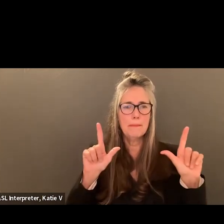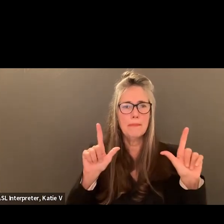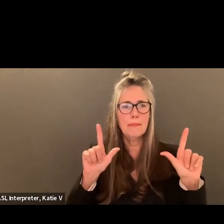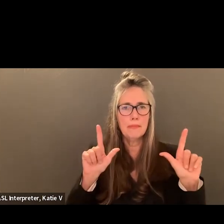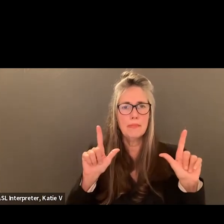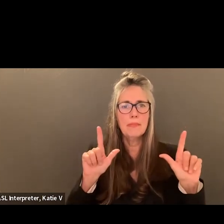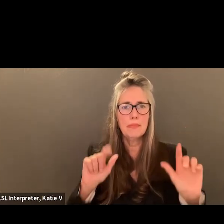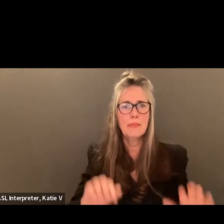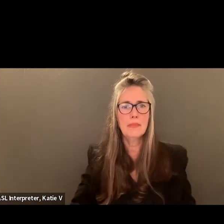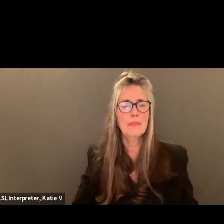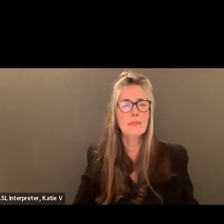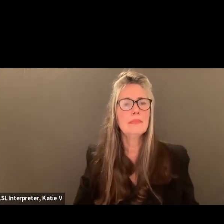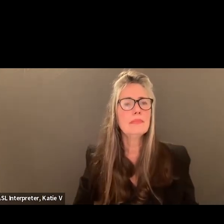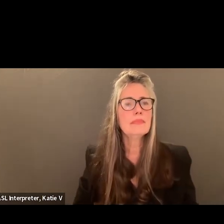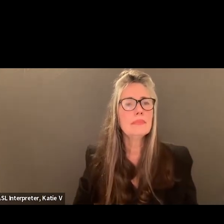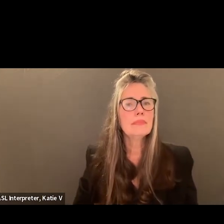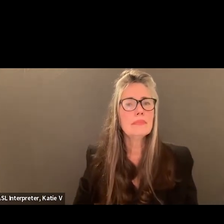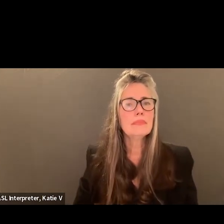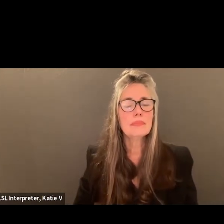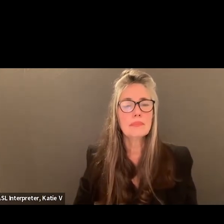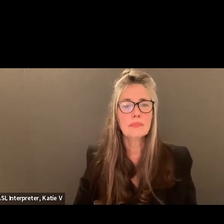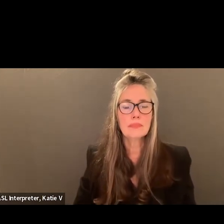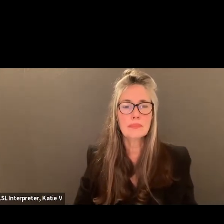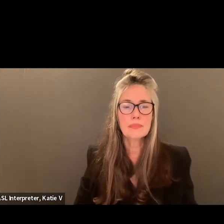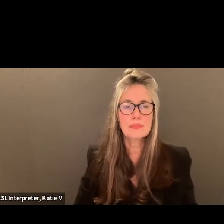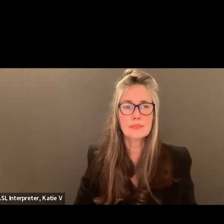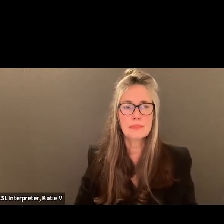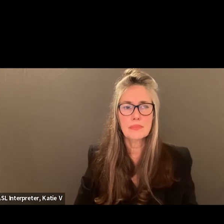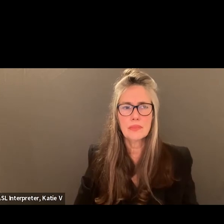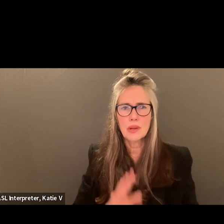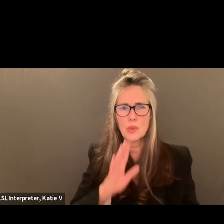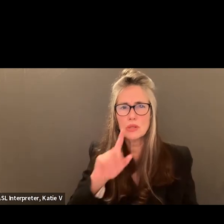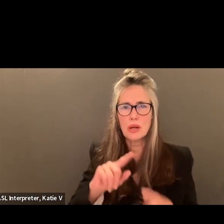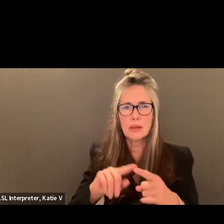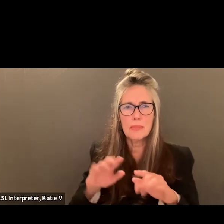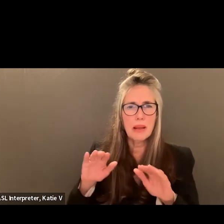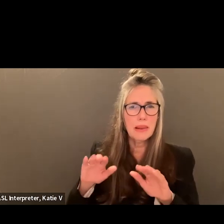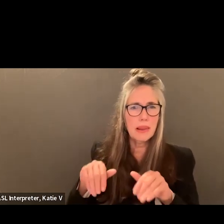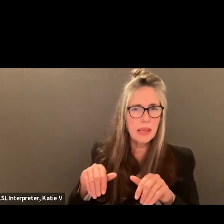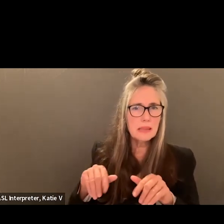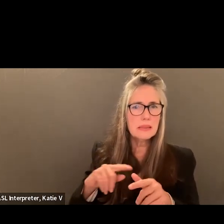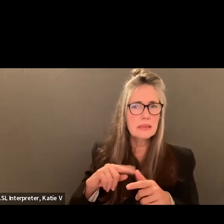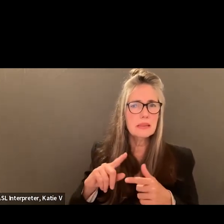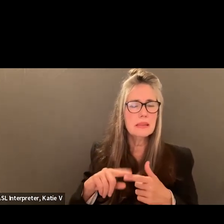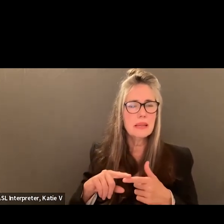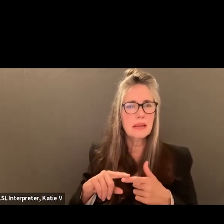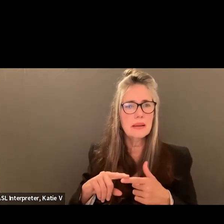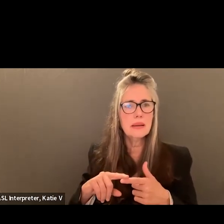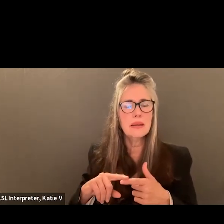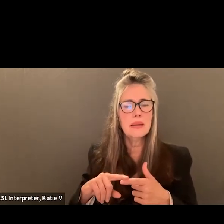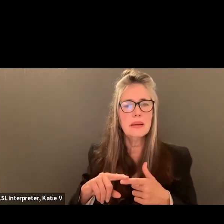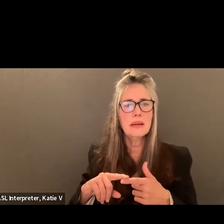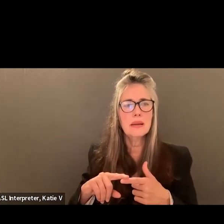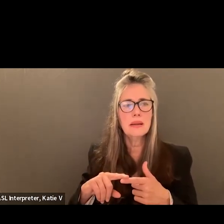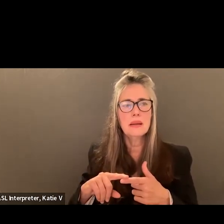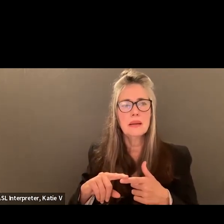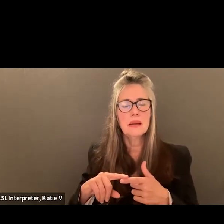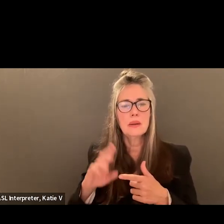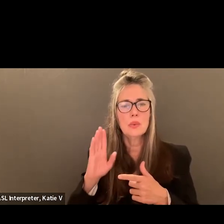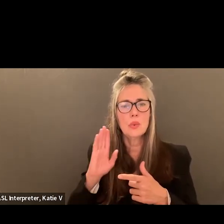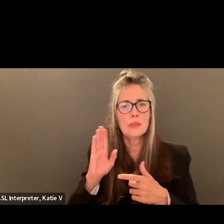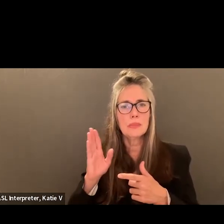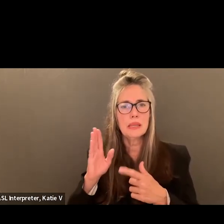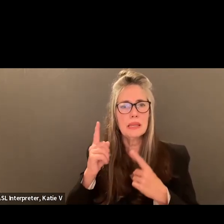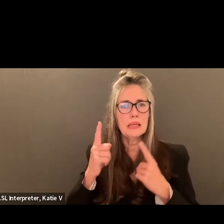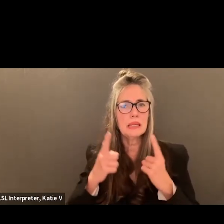Yes, somewhere we talk about the late, but then we have, yeah, considered, would not be considered. Then I